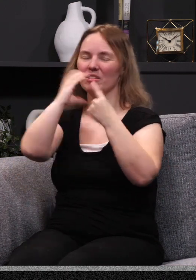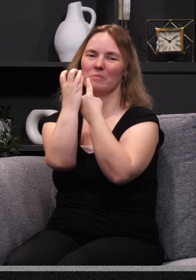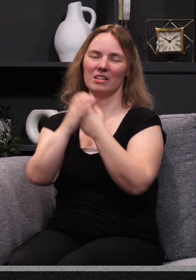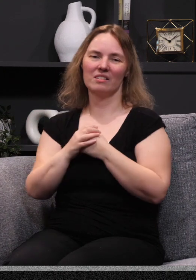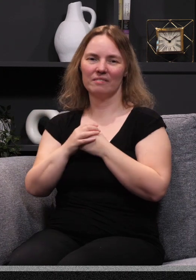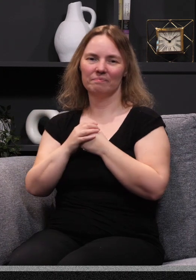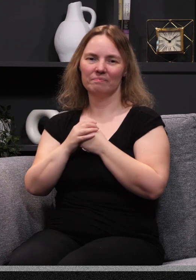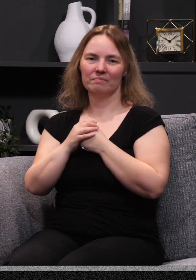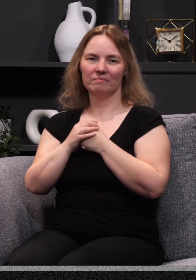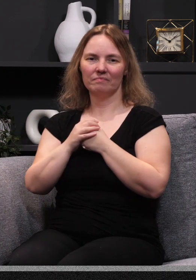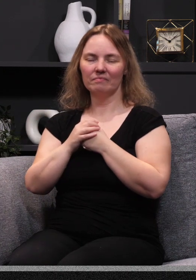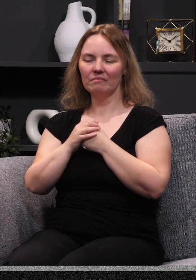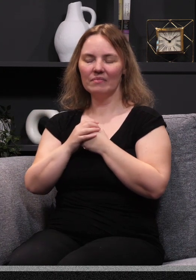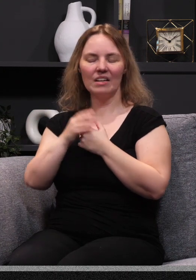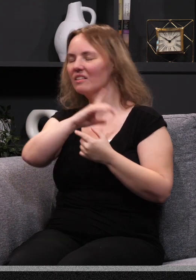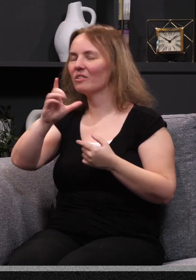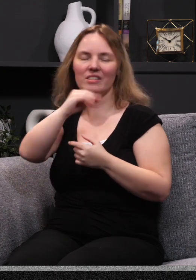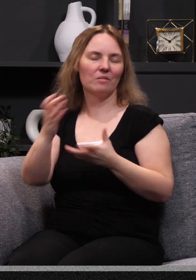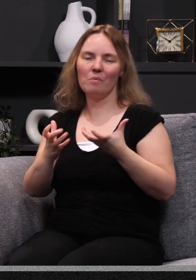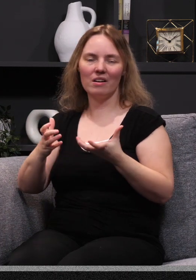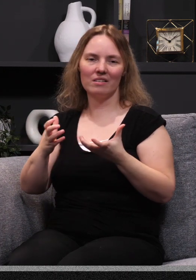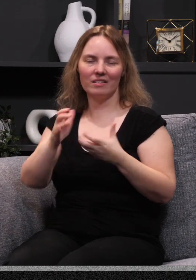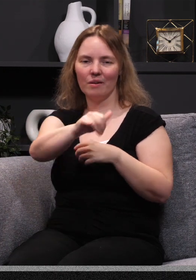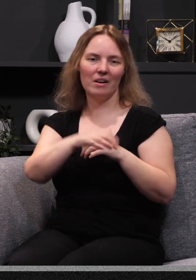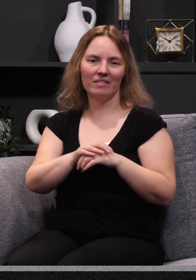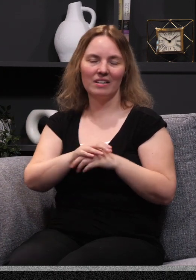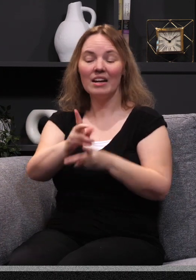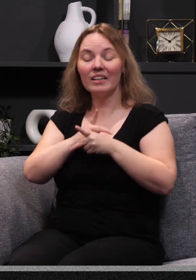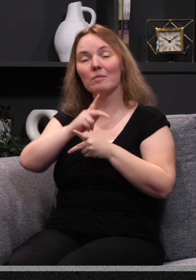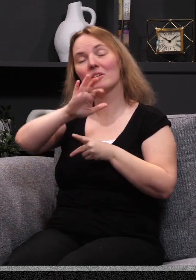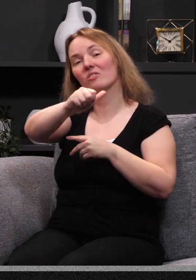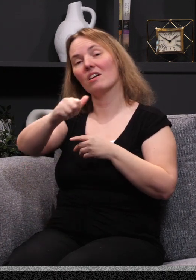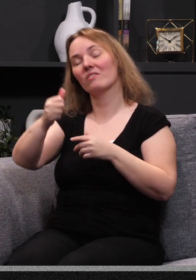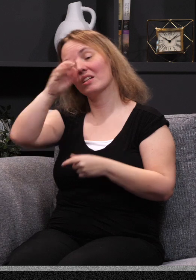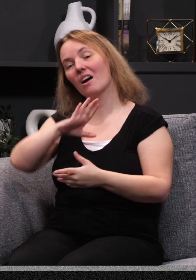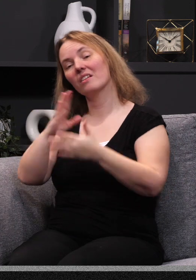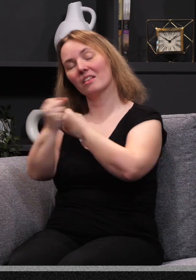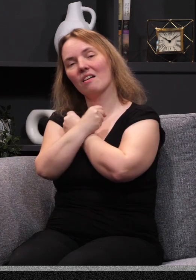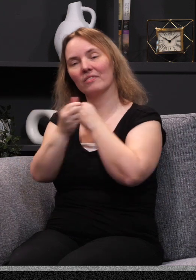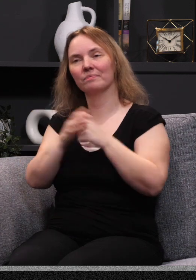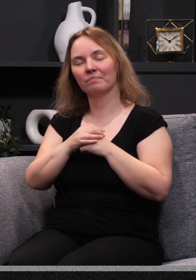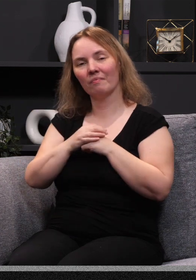upon my circumstance. And the Lord doesn't want it that way. He says, keep yourselves in God's love.